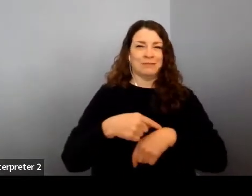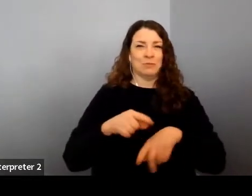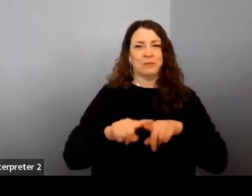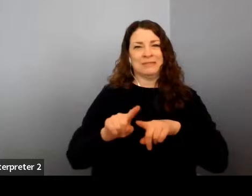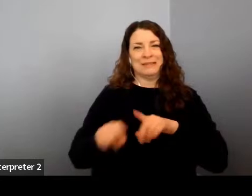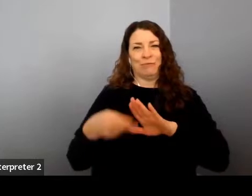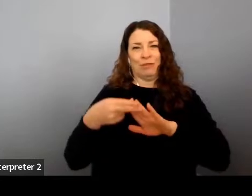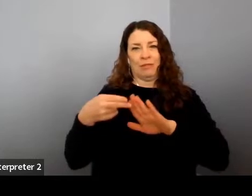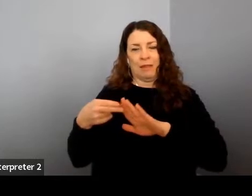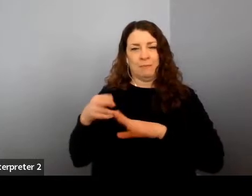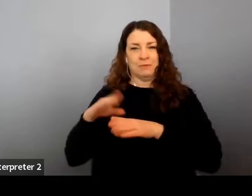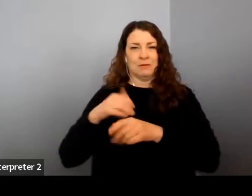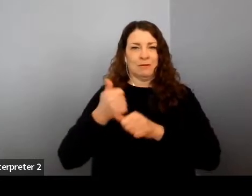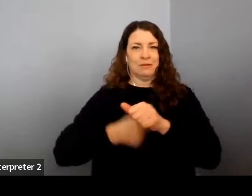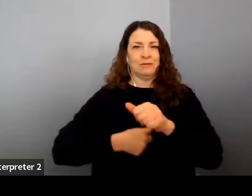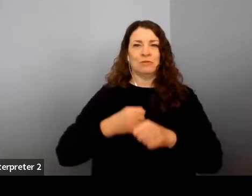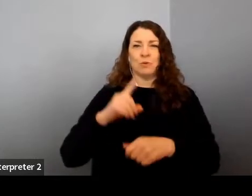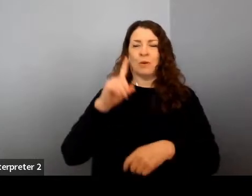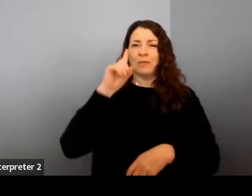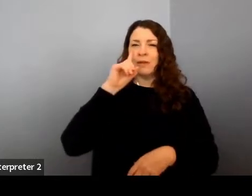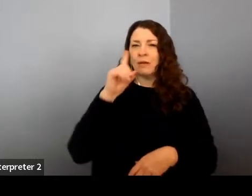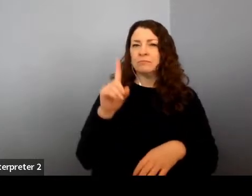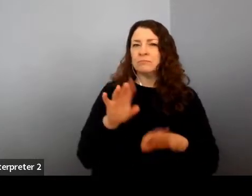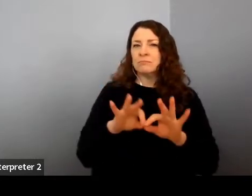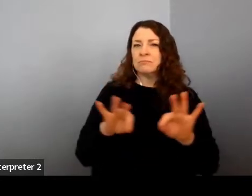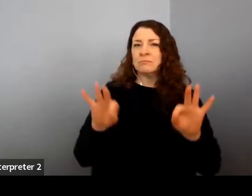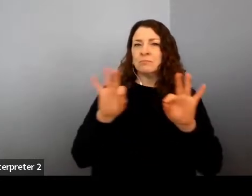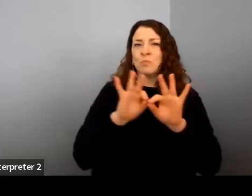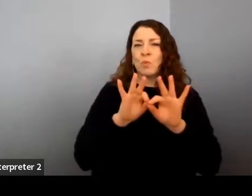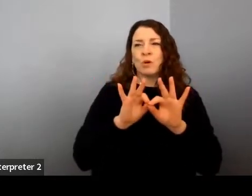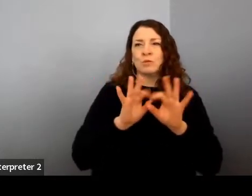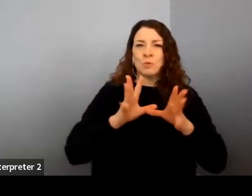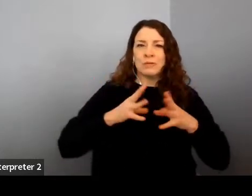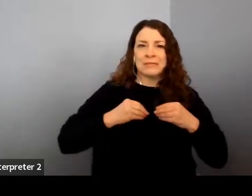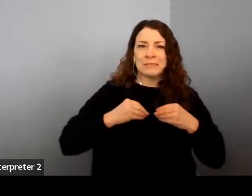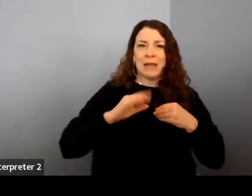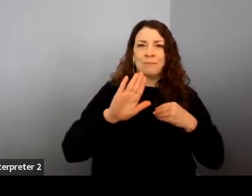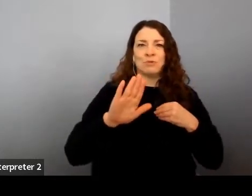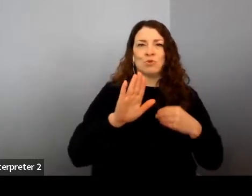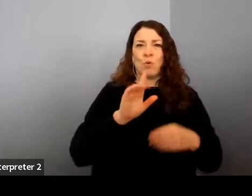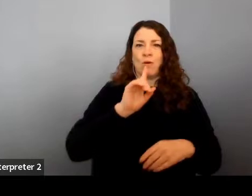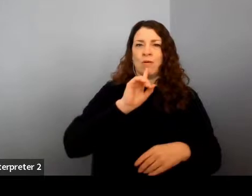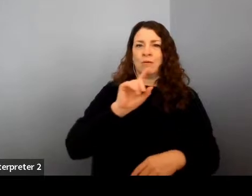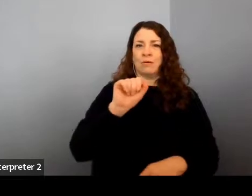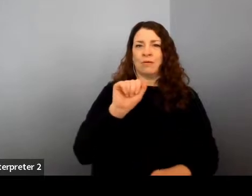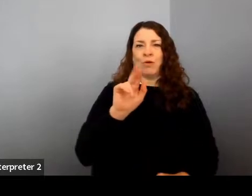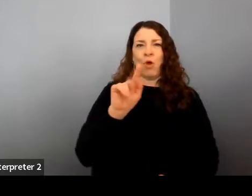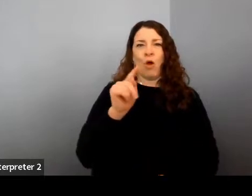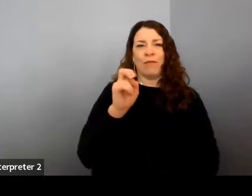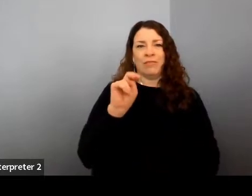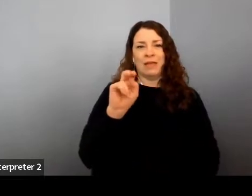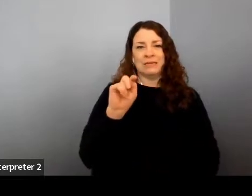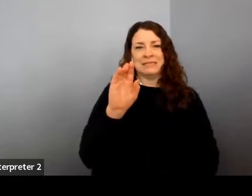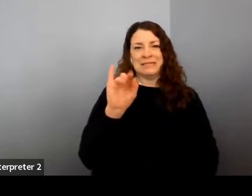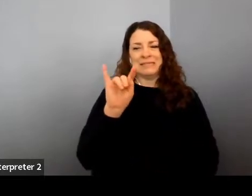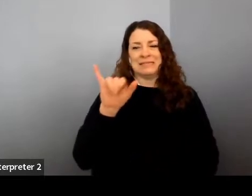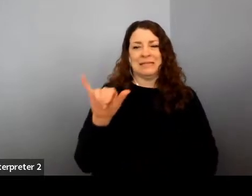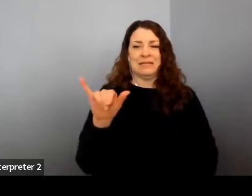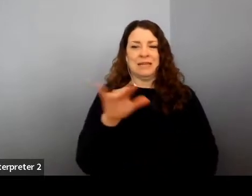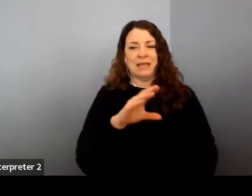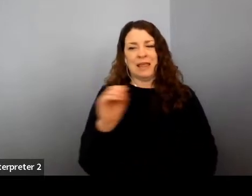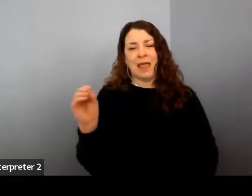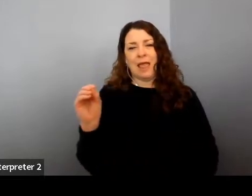something to being able to embrace your authenticity and to continue to spotlight those different examples of visible